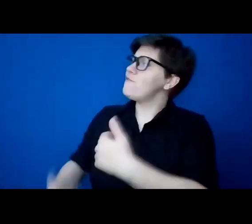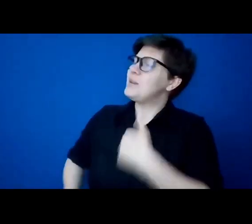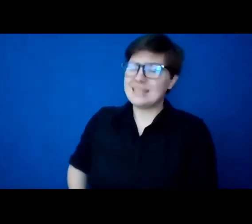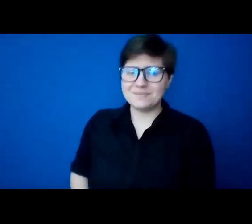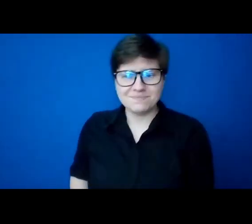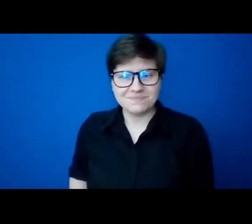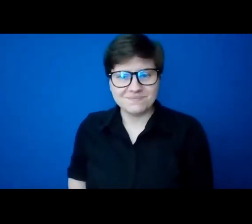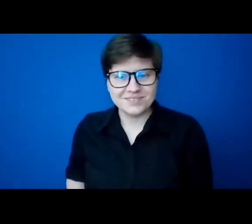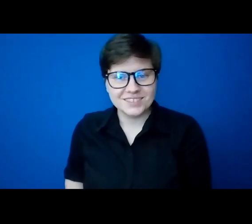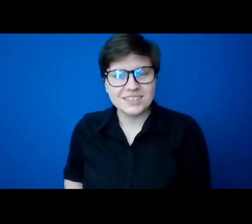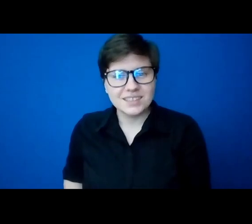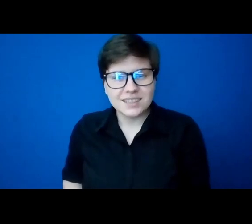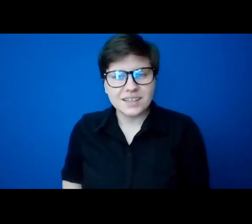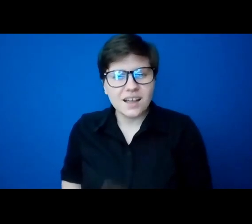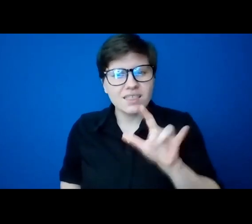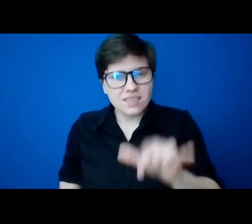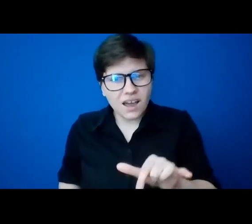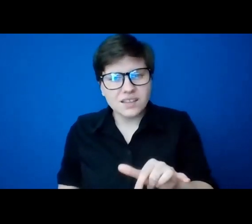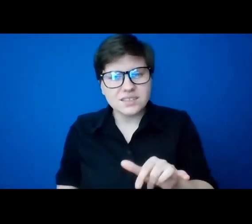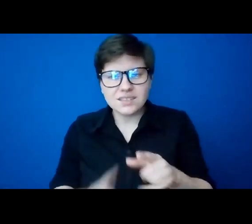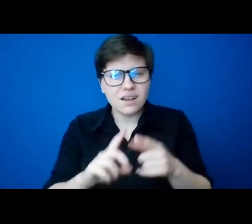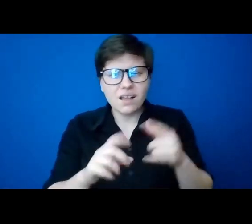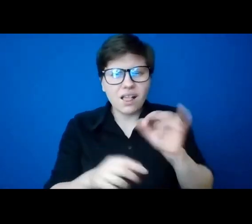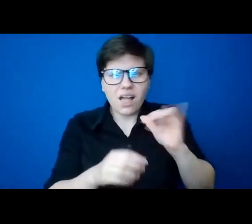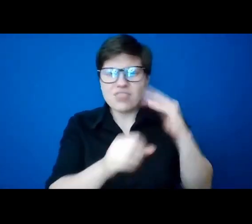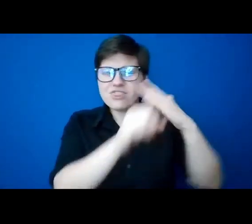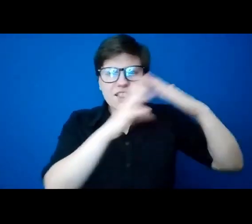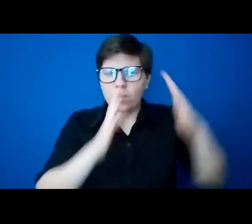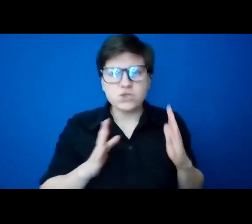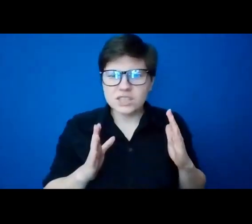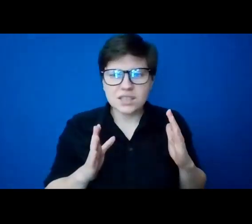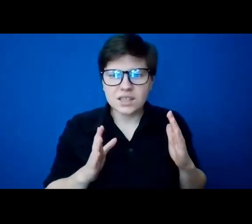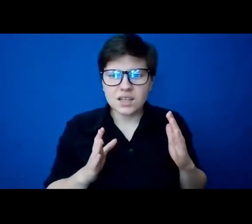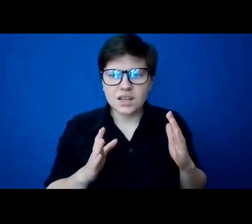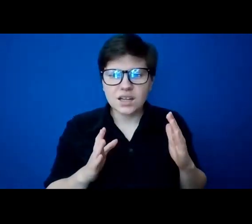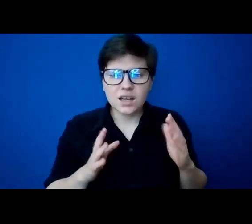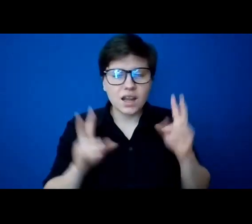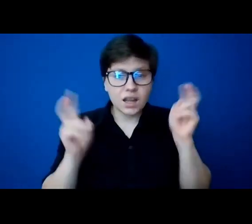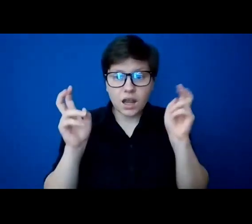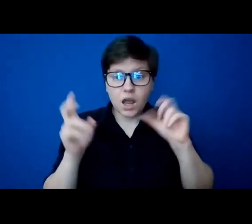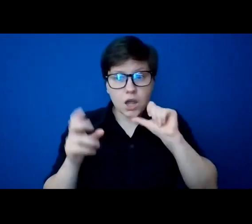Now that's a lesson from a theologian. Do not be afraid.